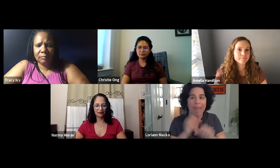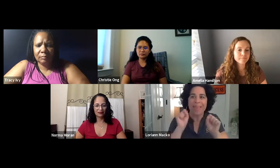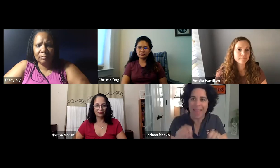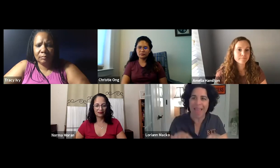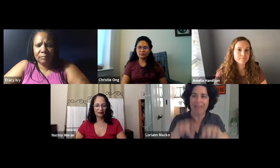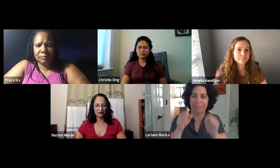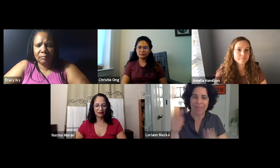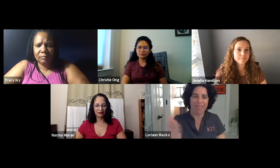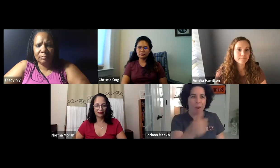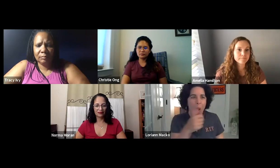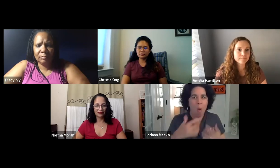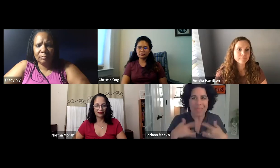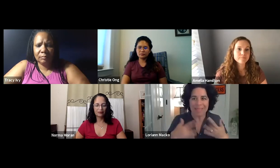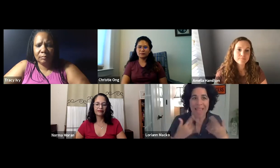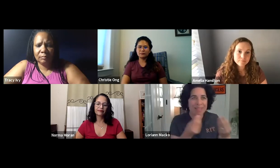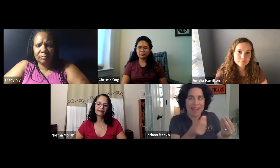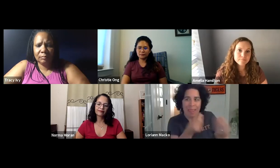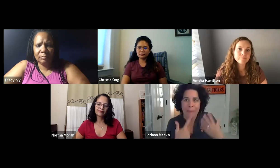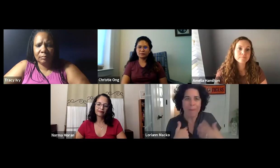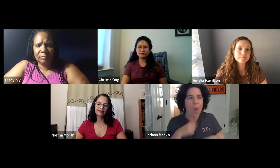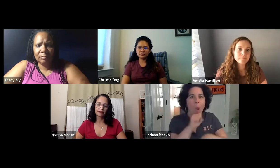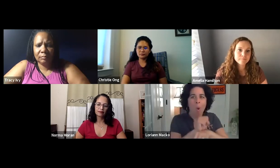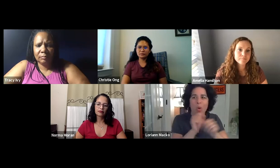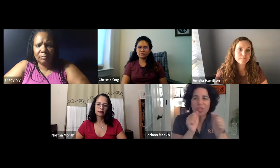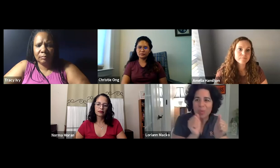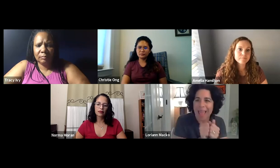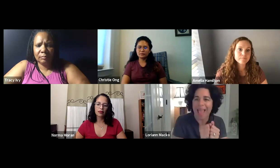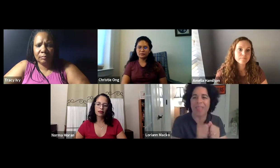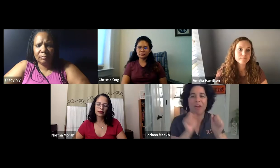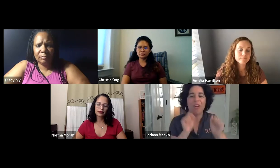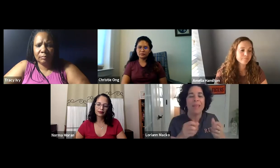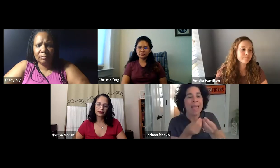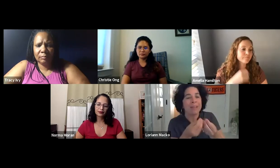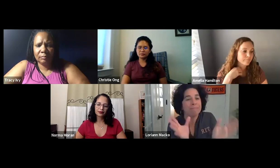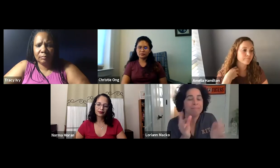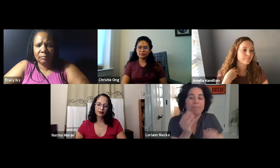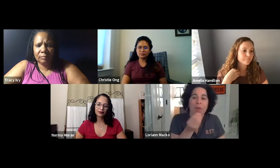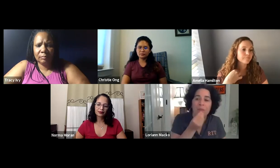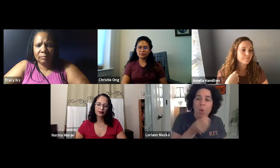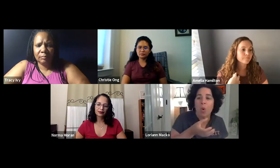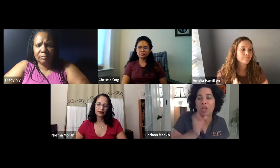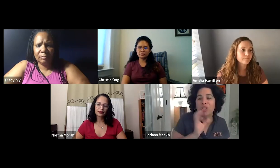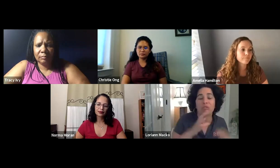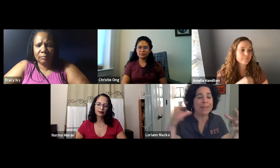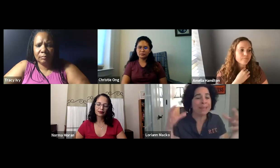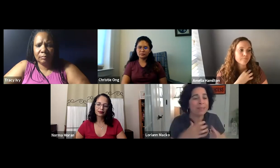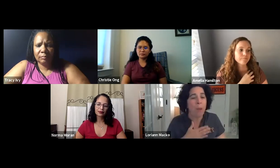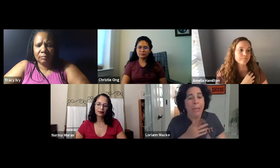you know, every day of the year. What we need is for alumni to host events of their own. They can reach out to us. Maybe